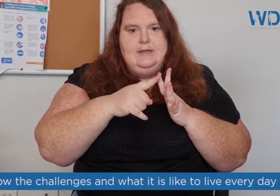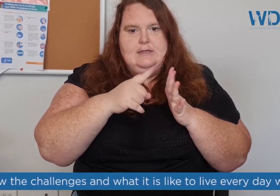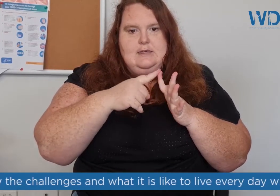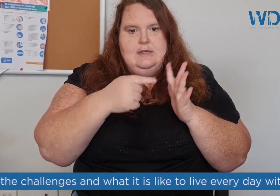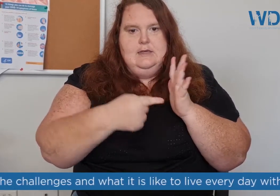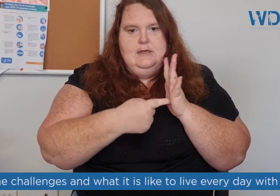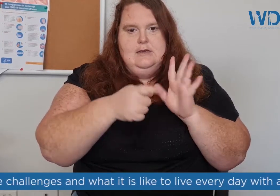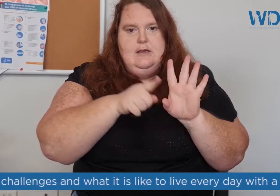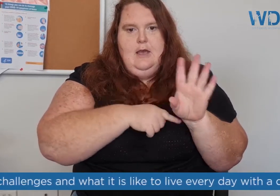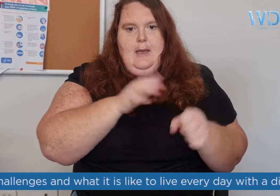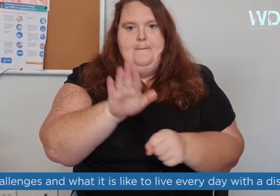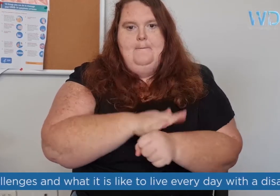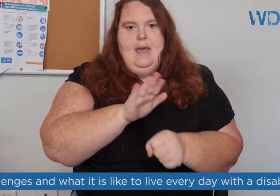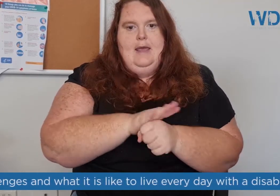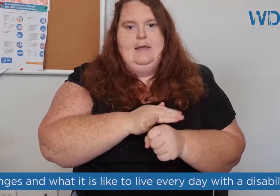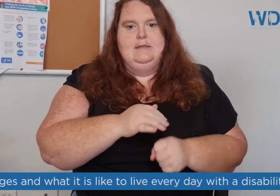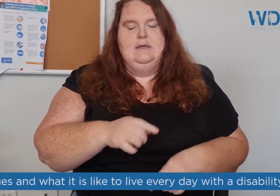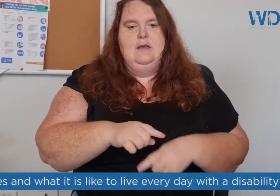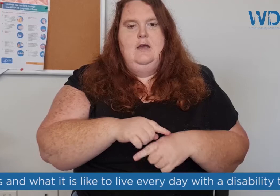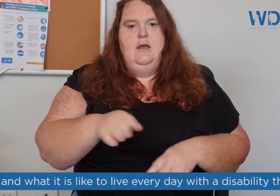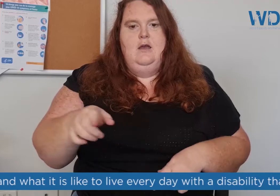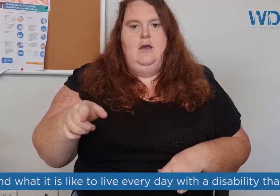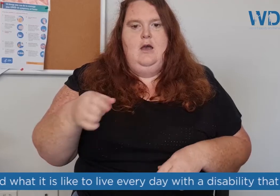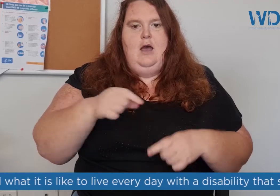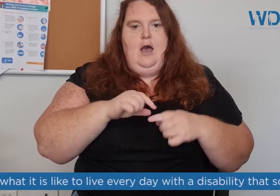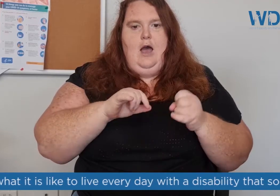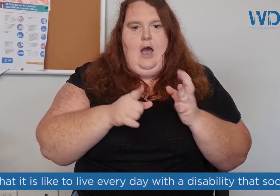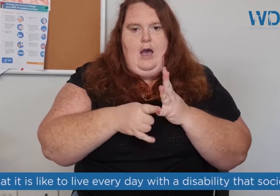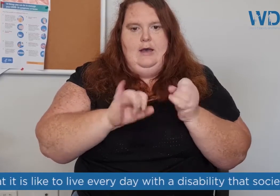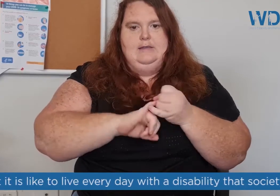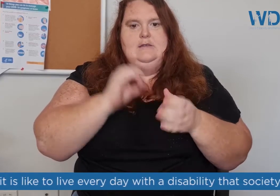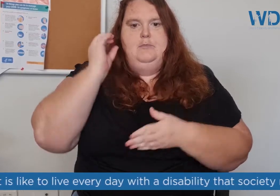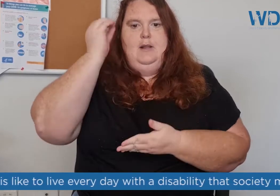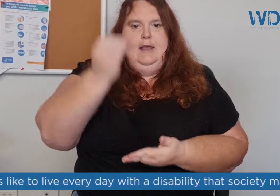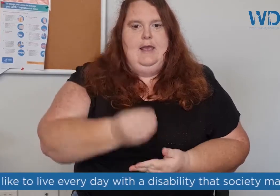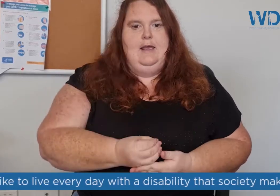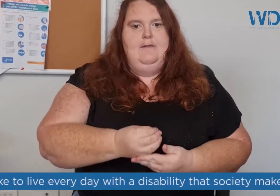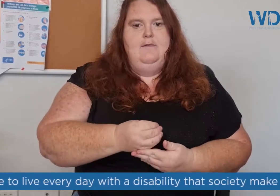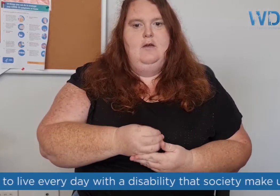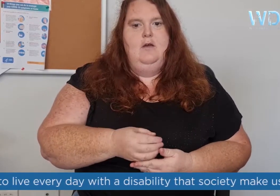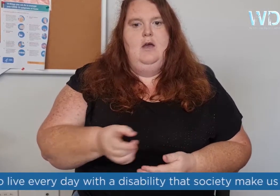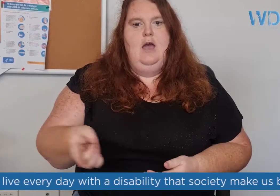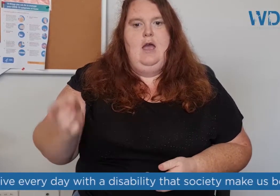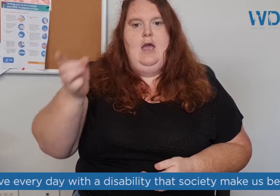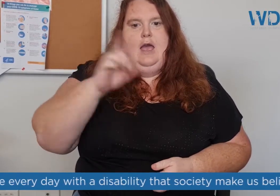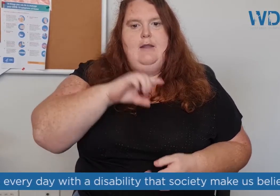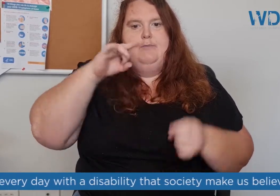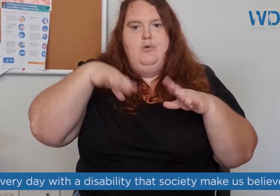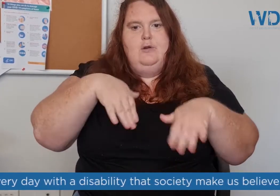makes us believe and put